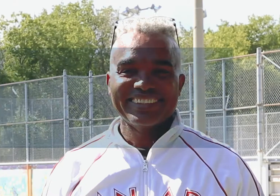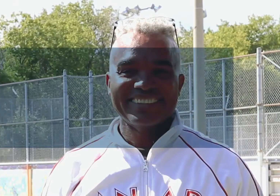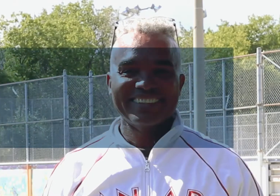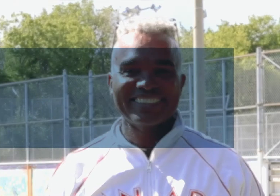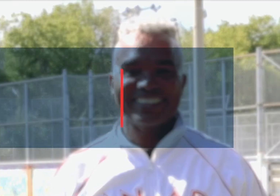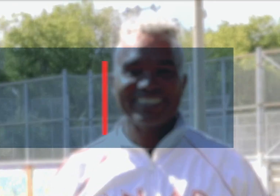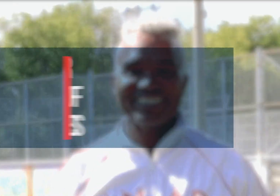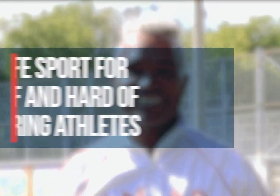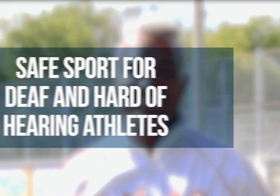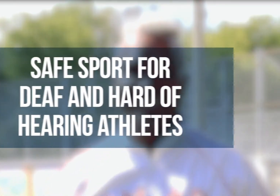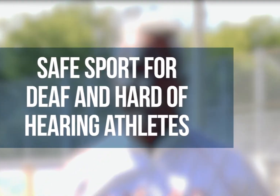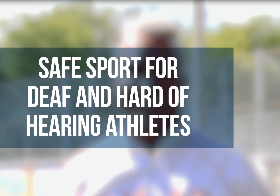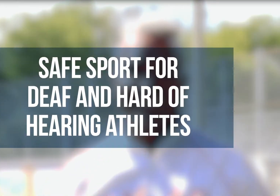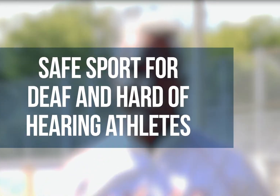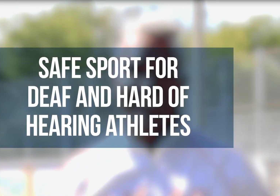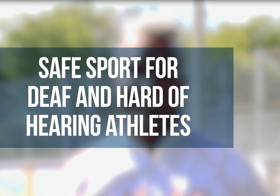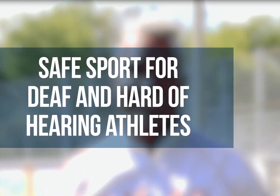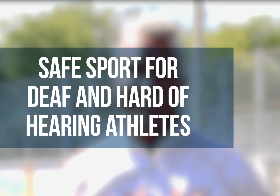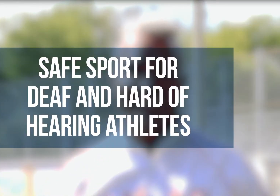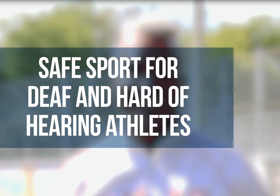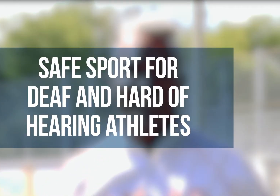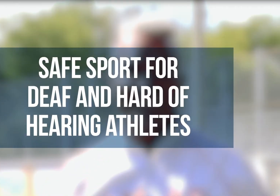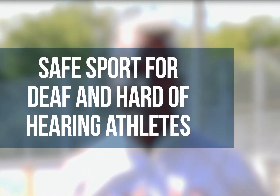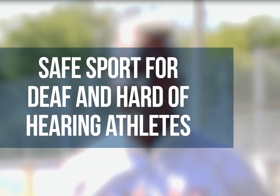Save sport for deaf and hard-of-hearing athletes.